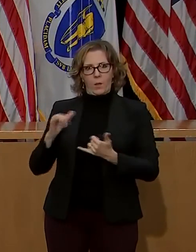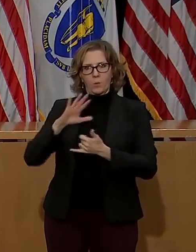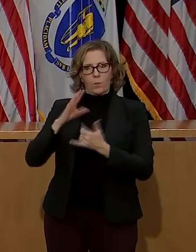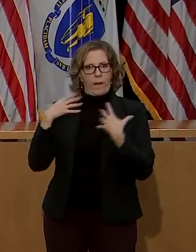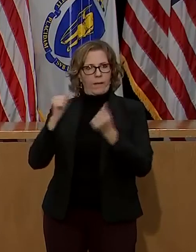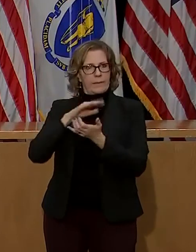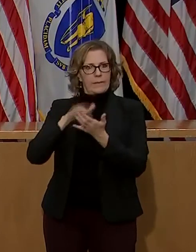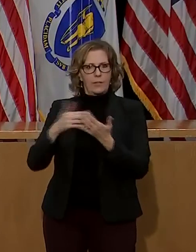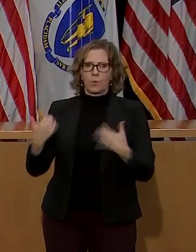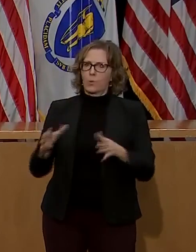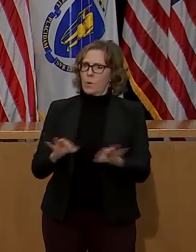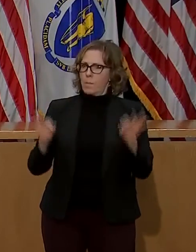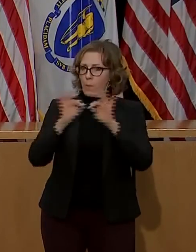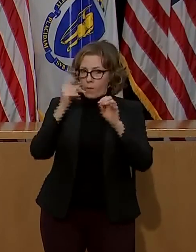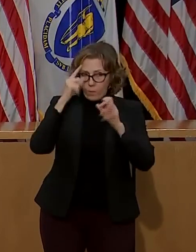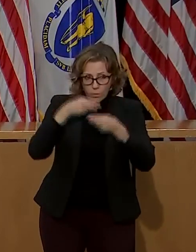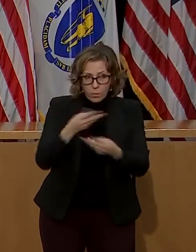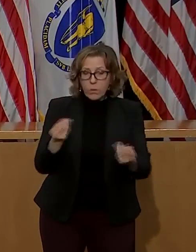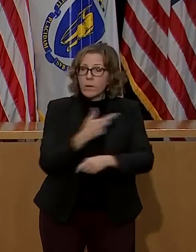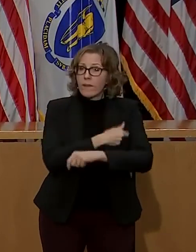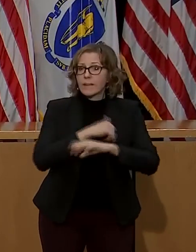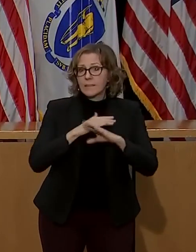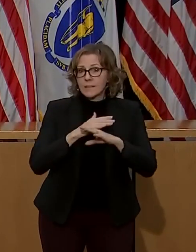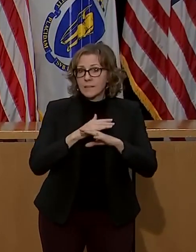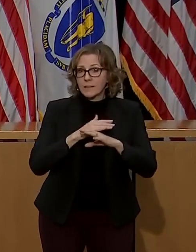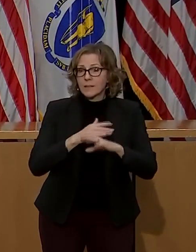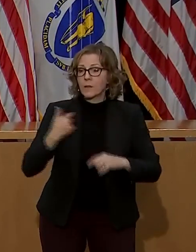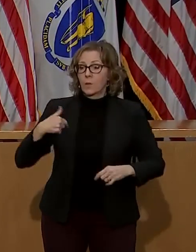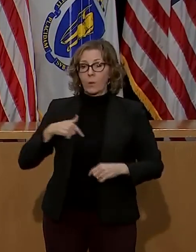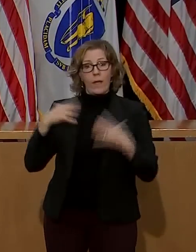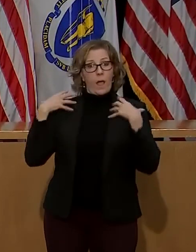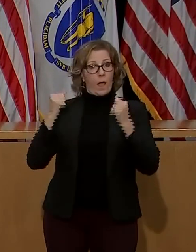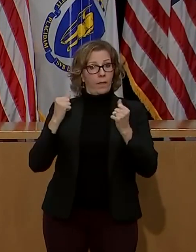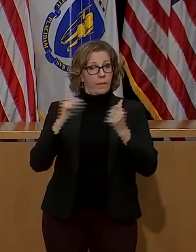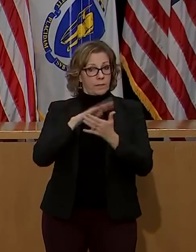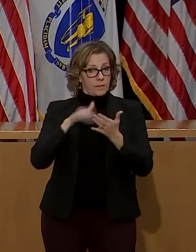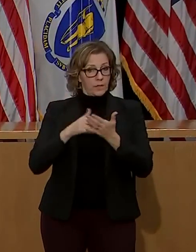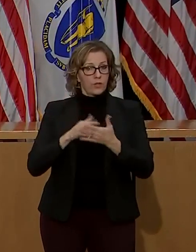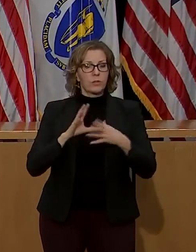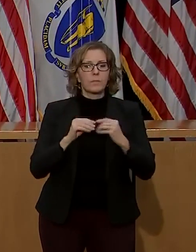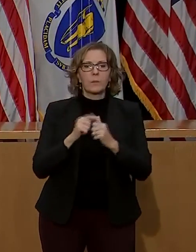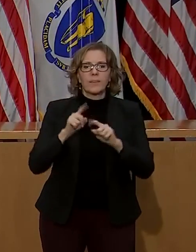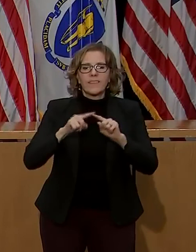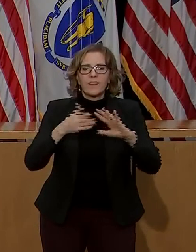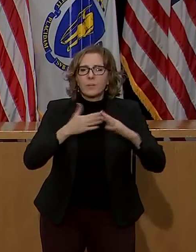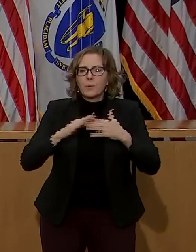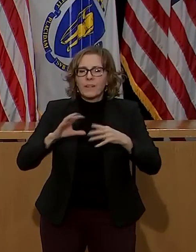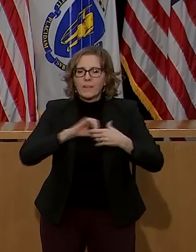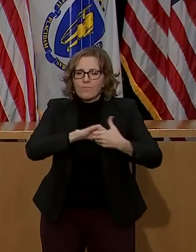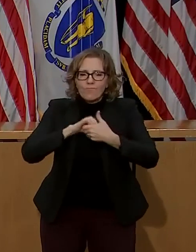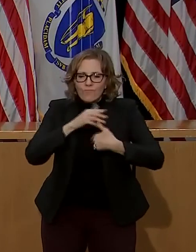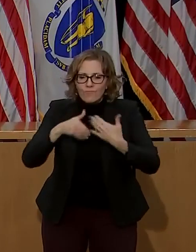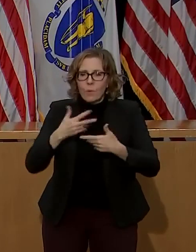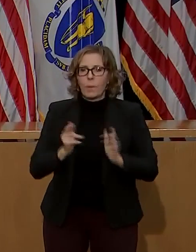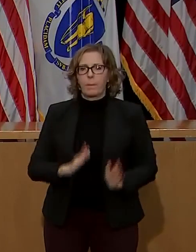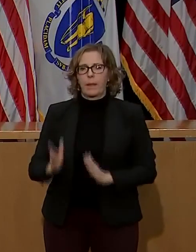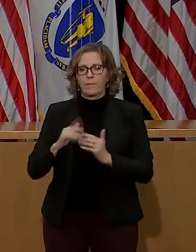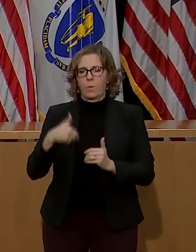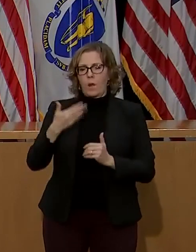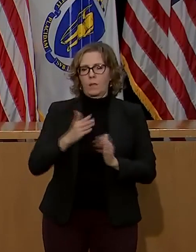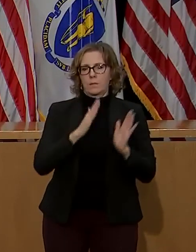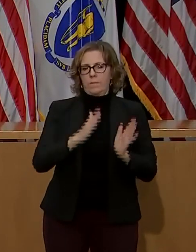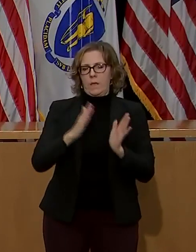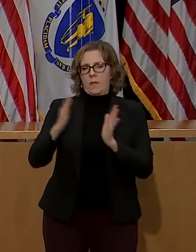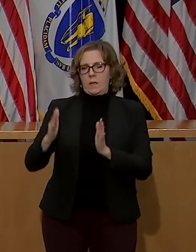Health centers are meeting with our community partners and continuing to plan for this next phase of patient vaccinations in